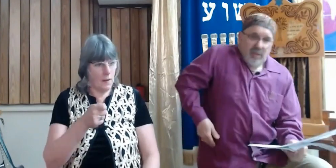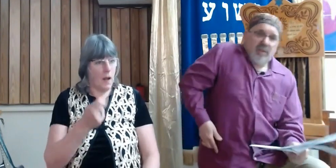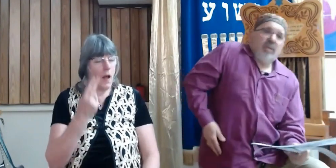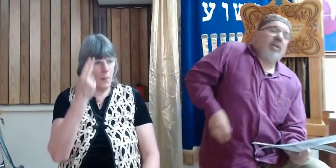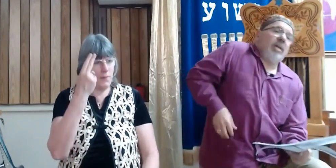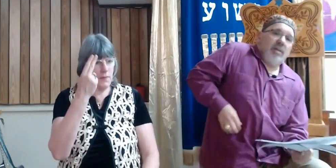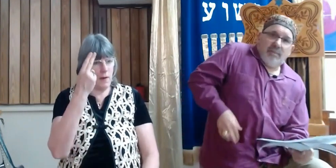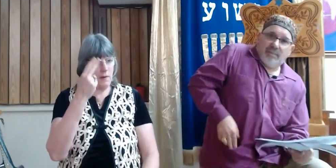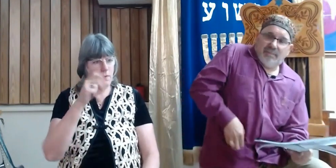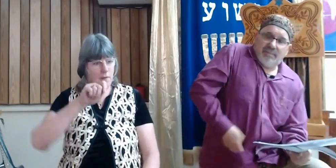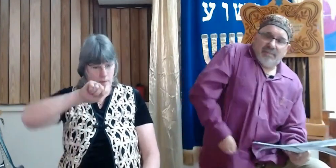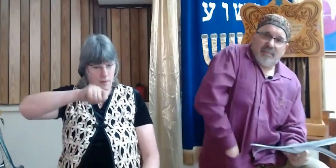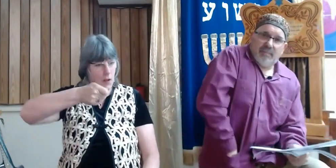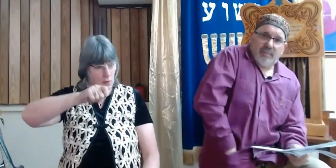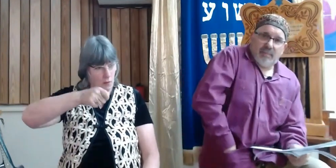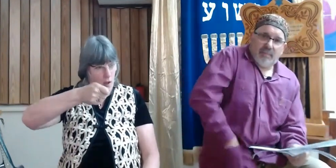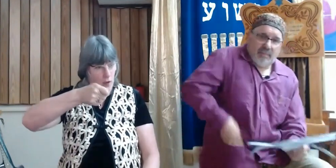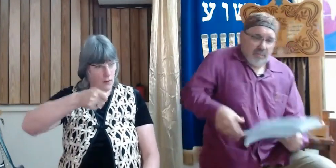Need the key.